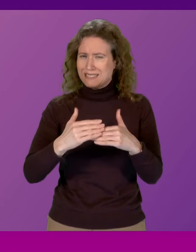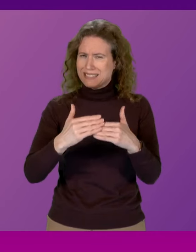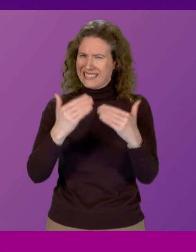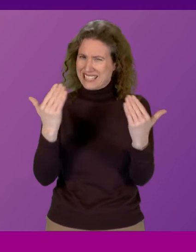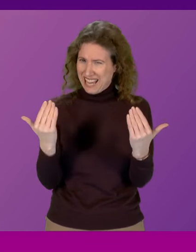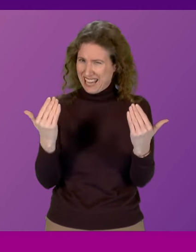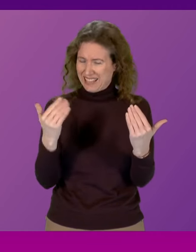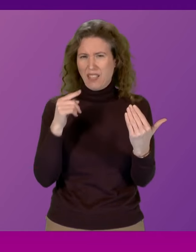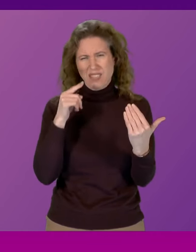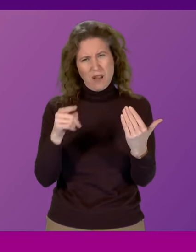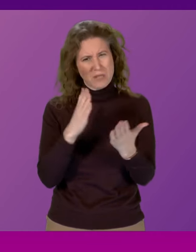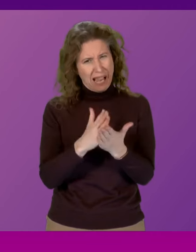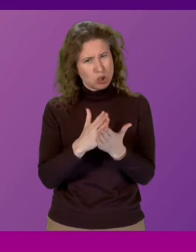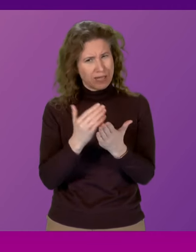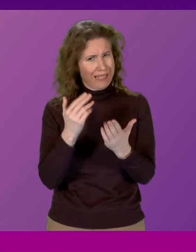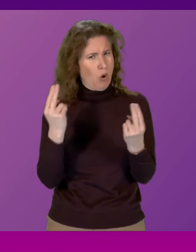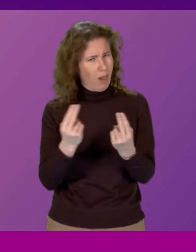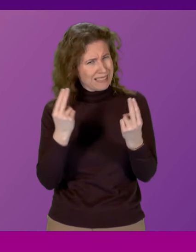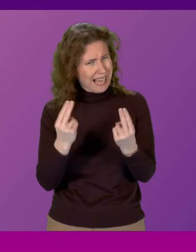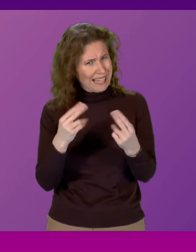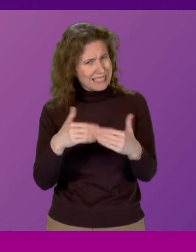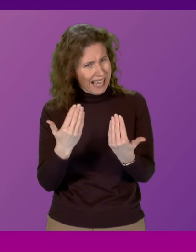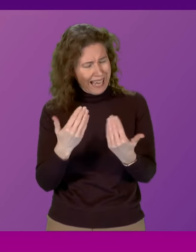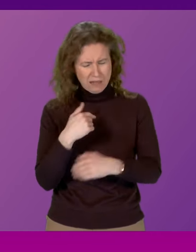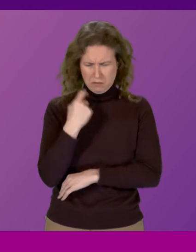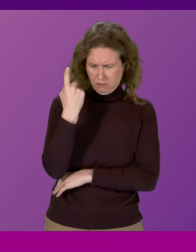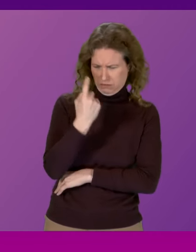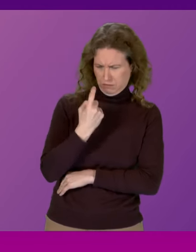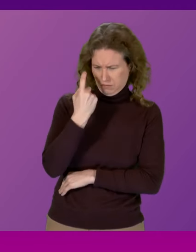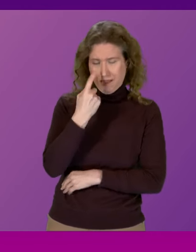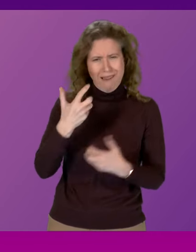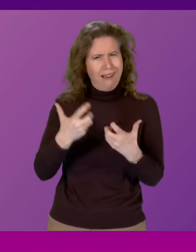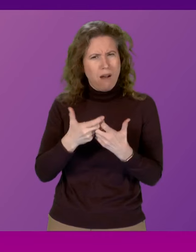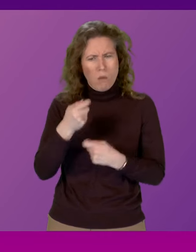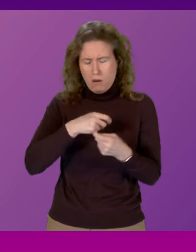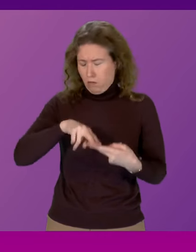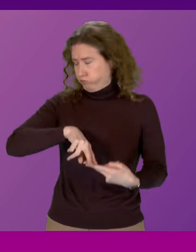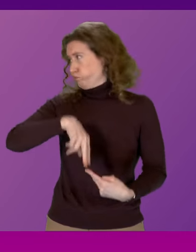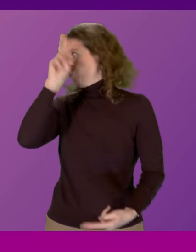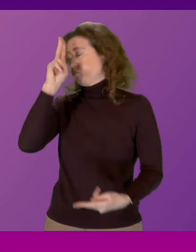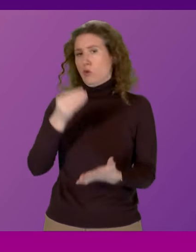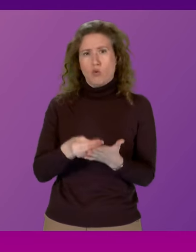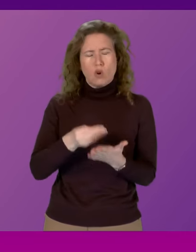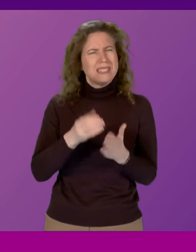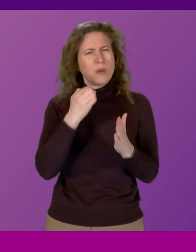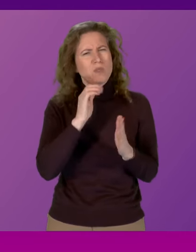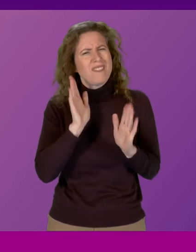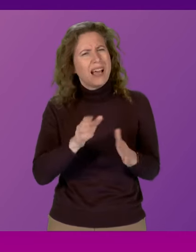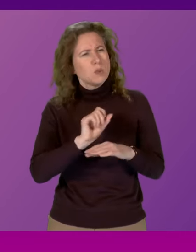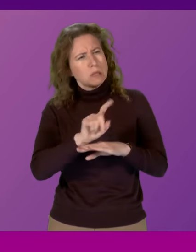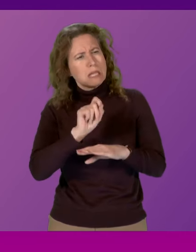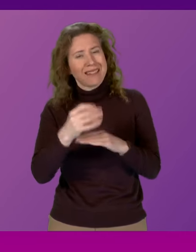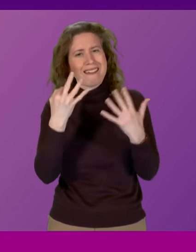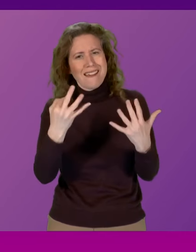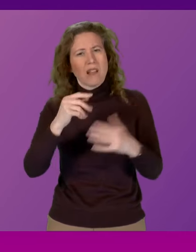which was a public holiday. To put that into context, to run up those charges, he would have needed to have sent 8